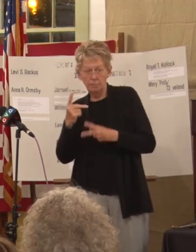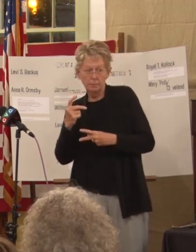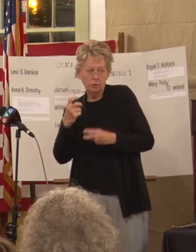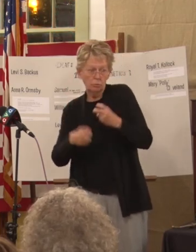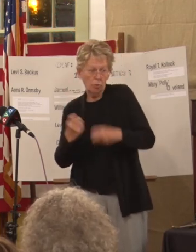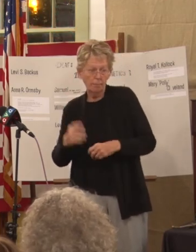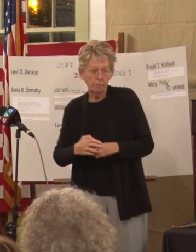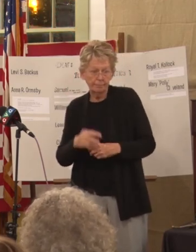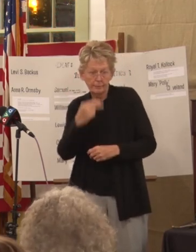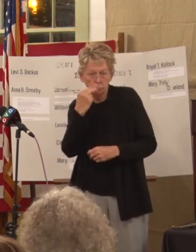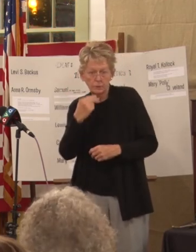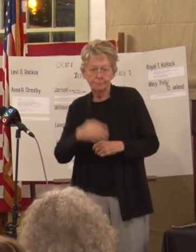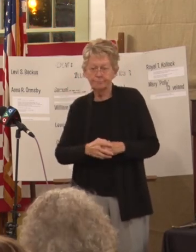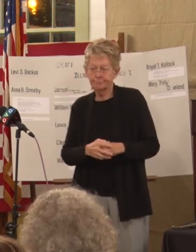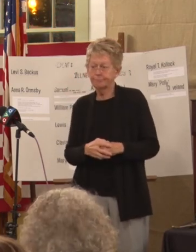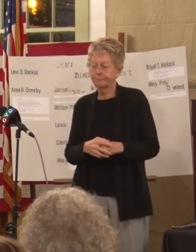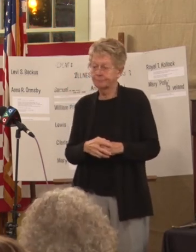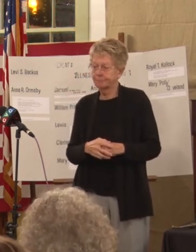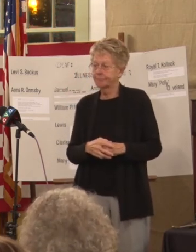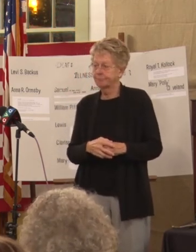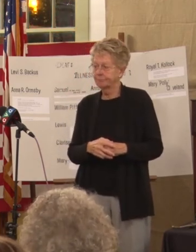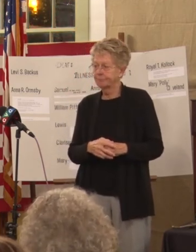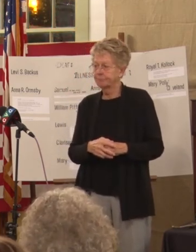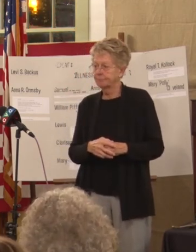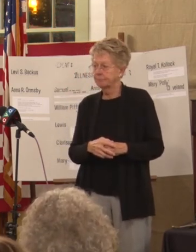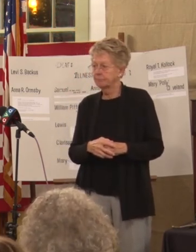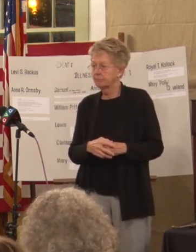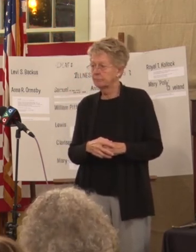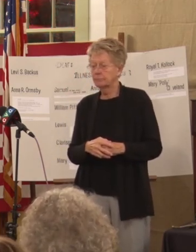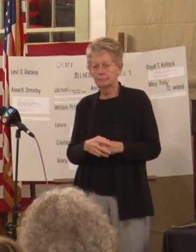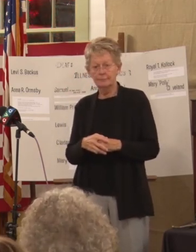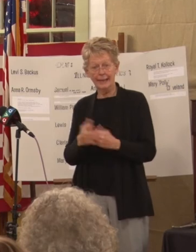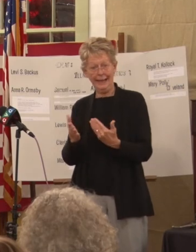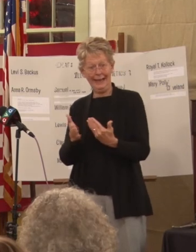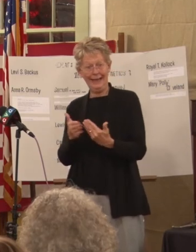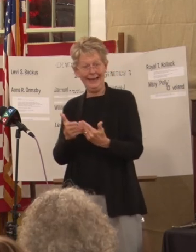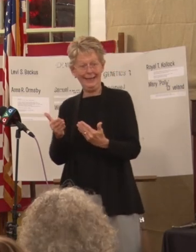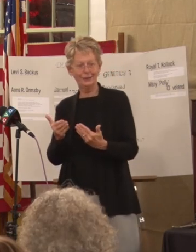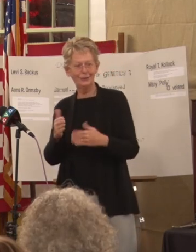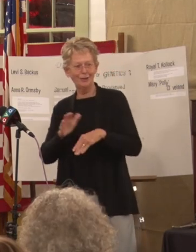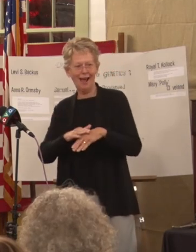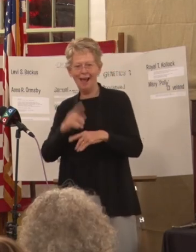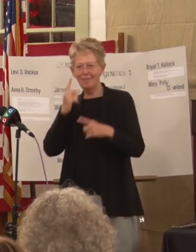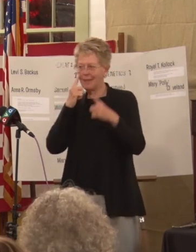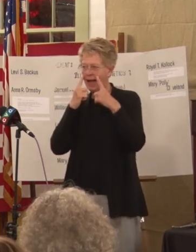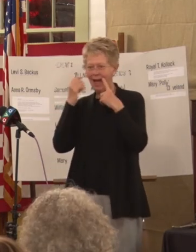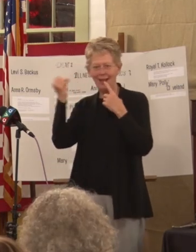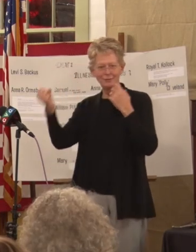and so it's easier on the eyes when you do this because